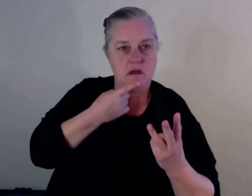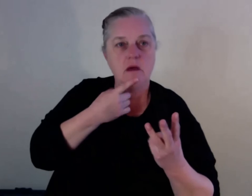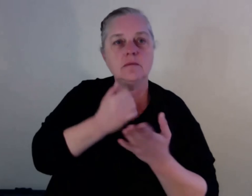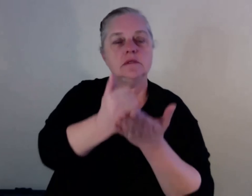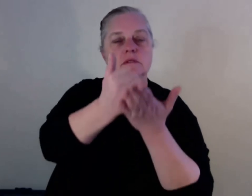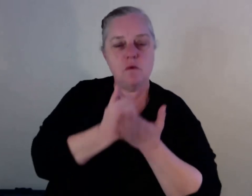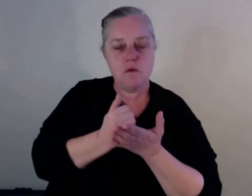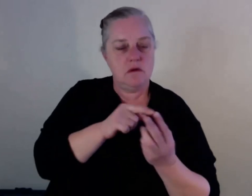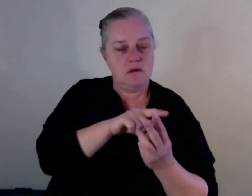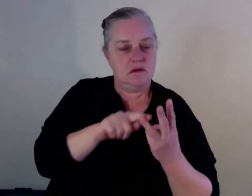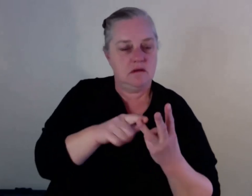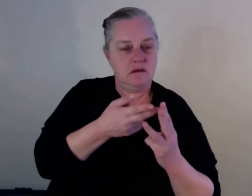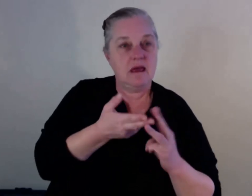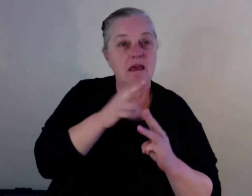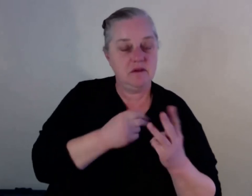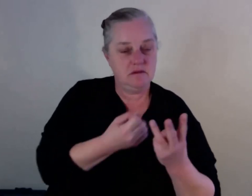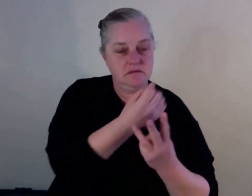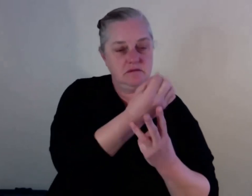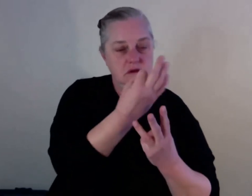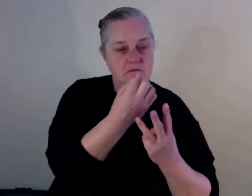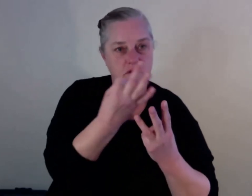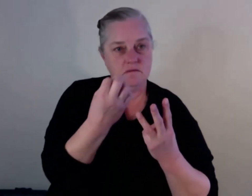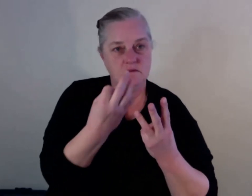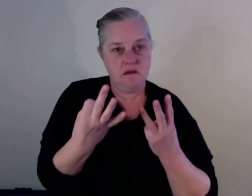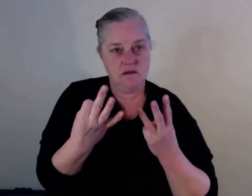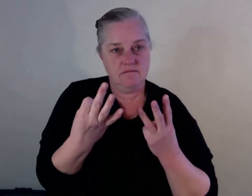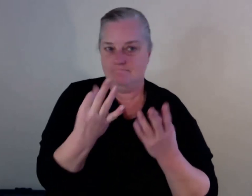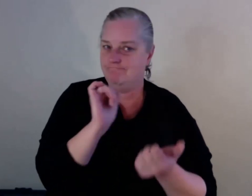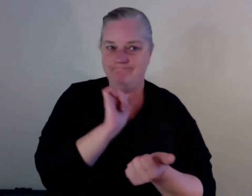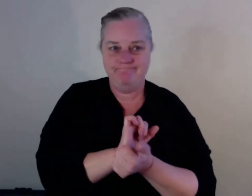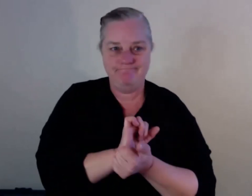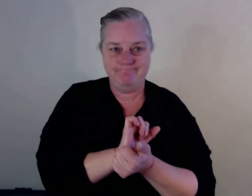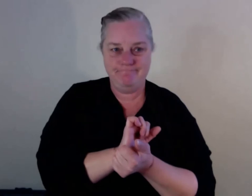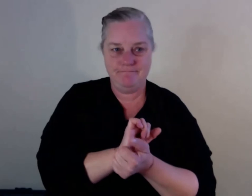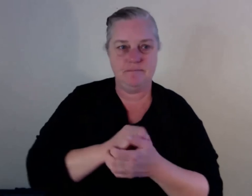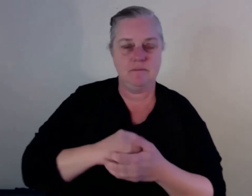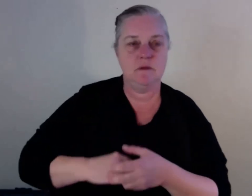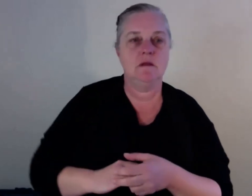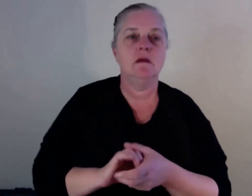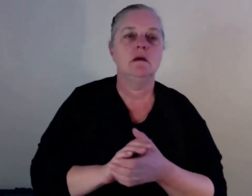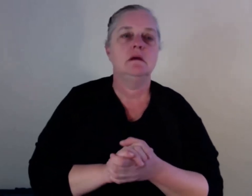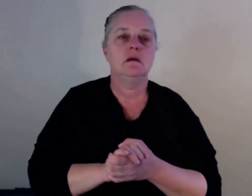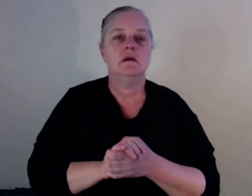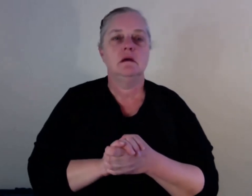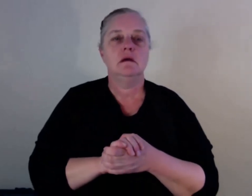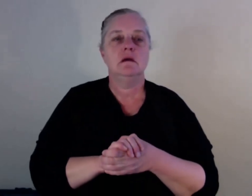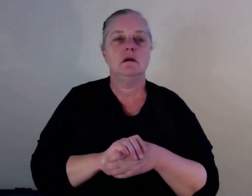like upper class on a middle class, middle on a lower class. I've been in Midnight Coast Jail, which is Kempsey. People